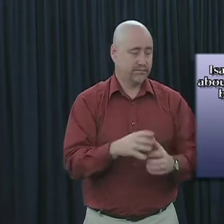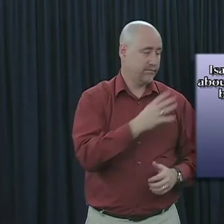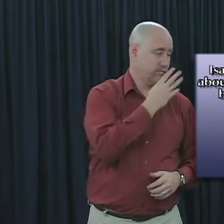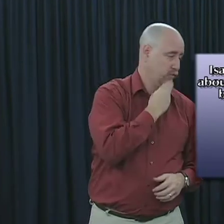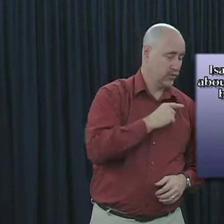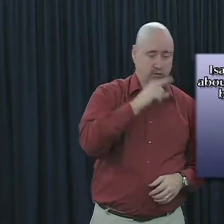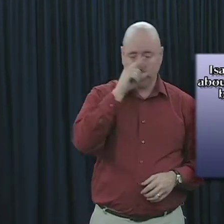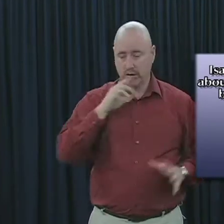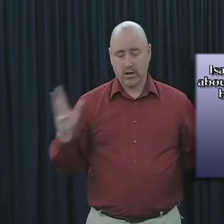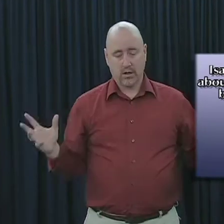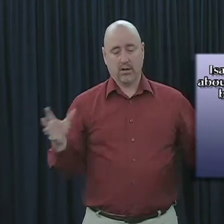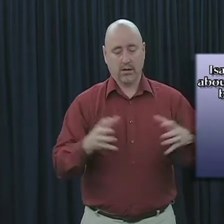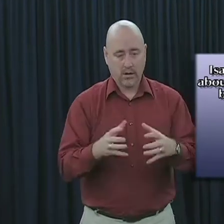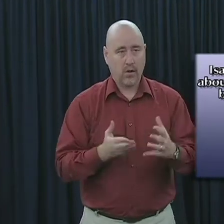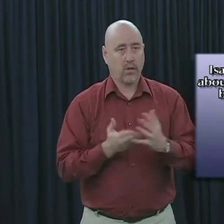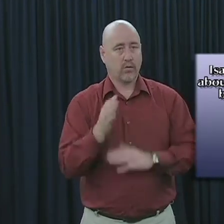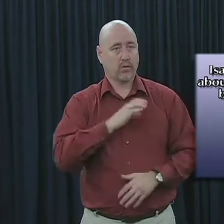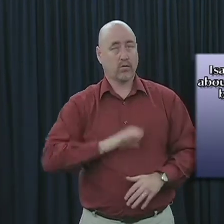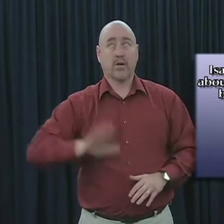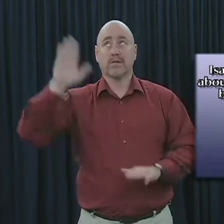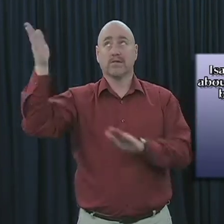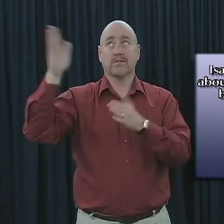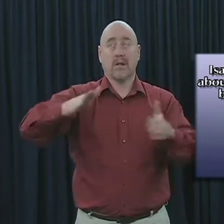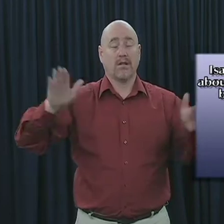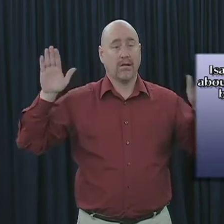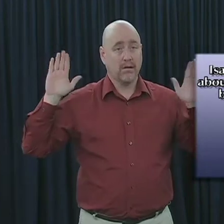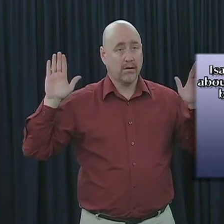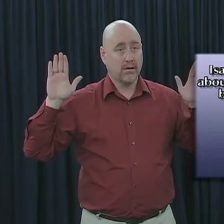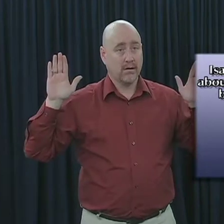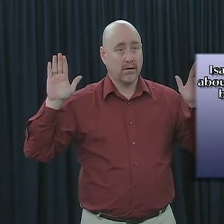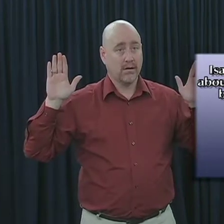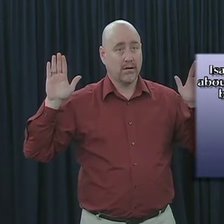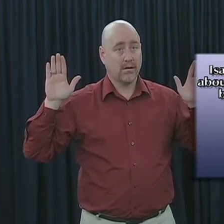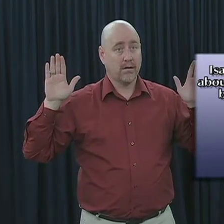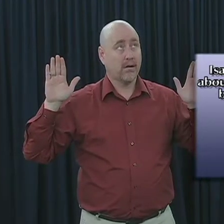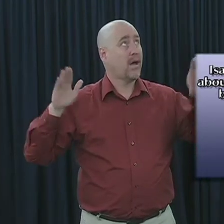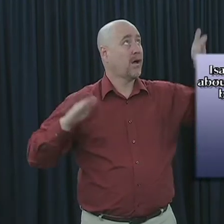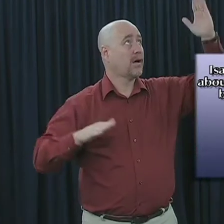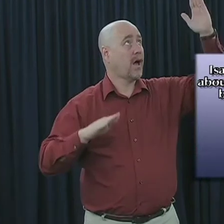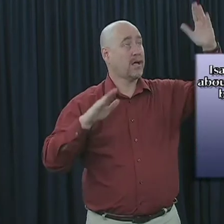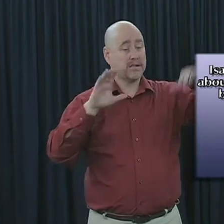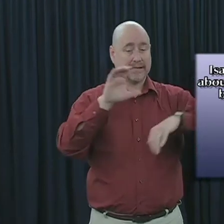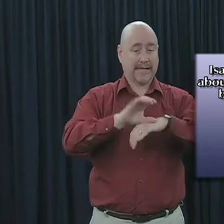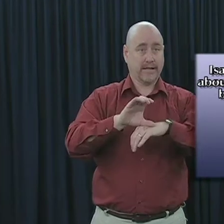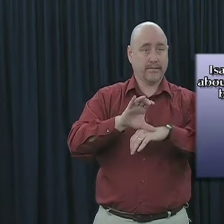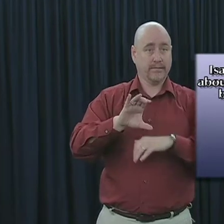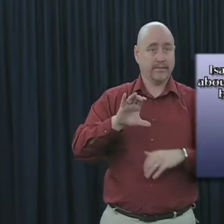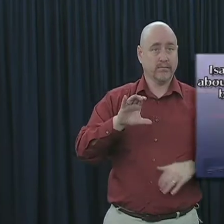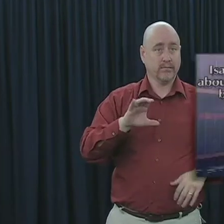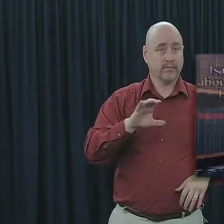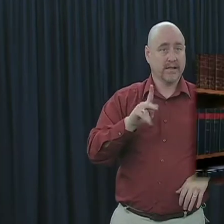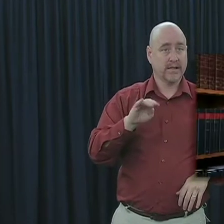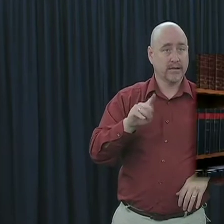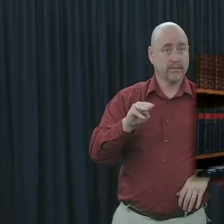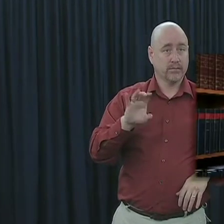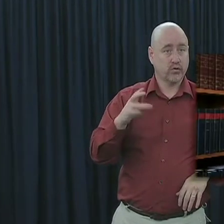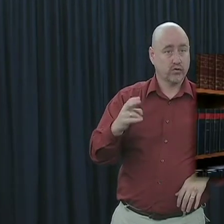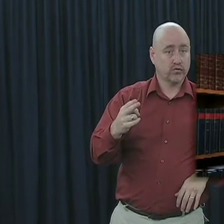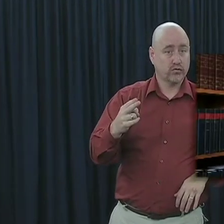Gentile by means of Christ's death upon the cross and through God's kingdom, the church. But Paul in Ephesians